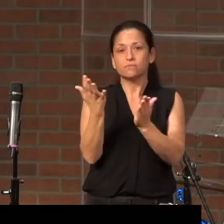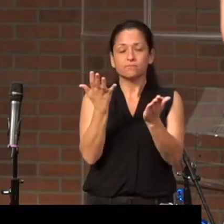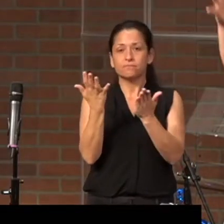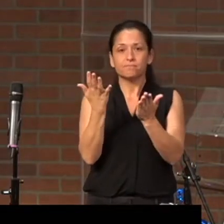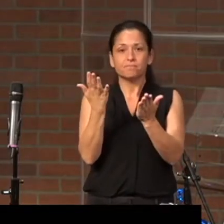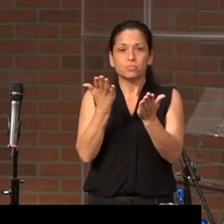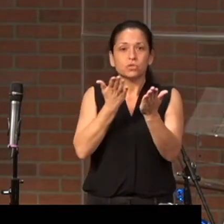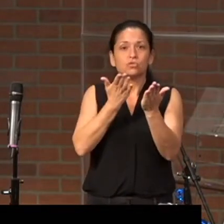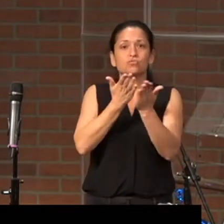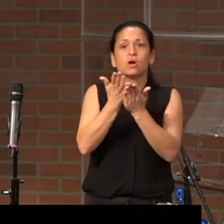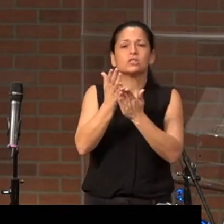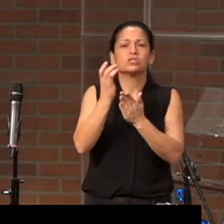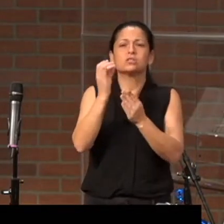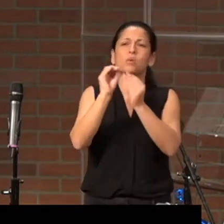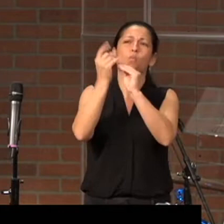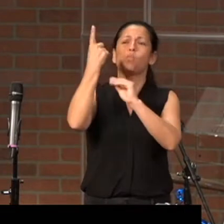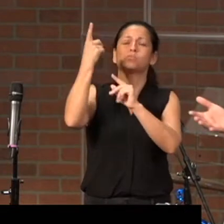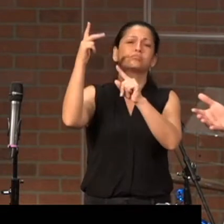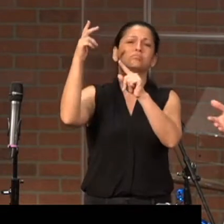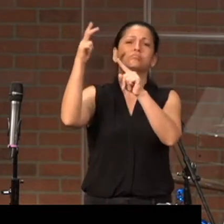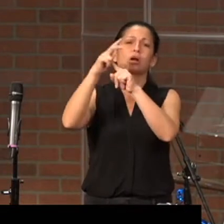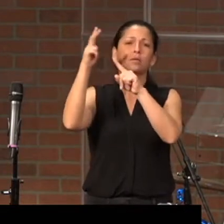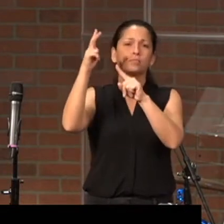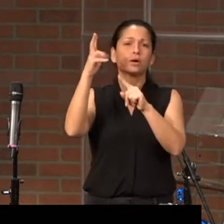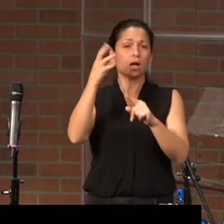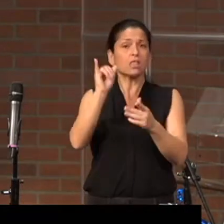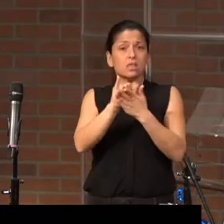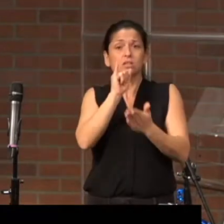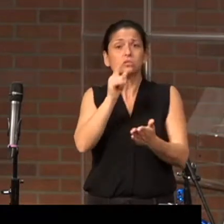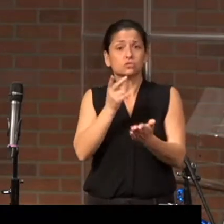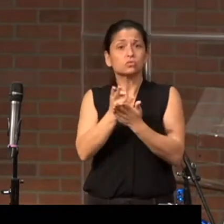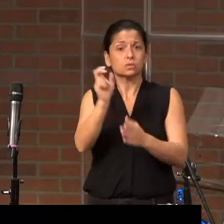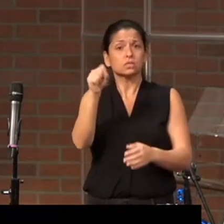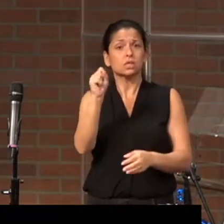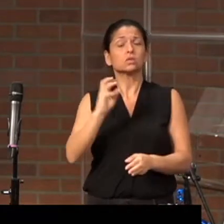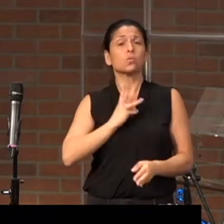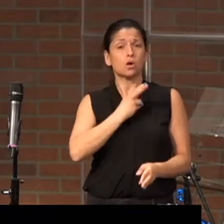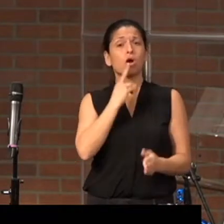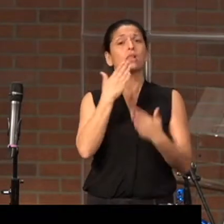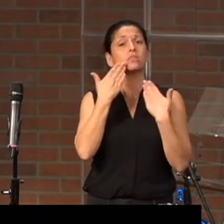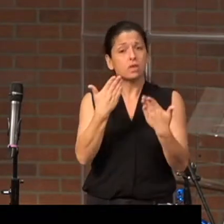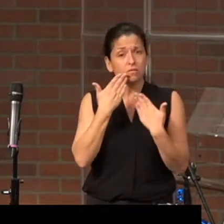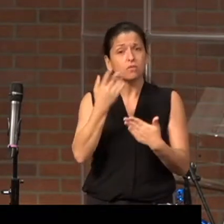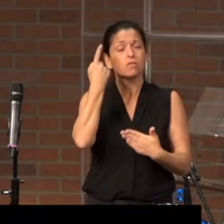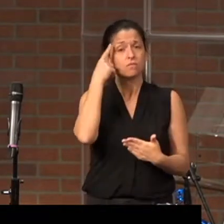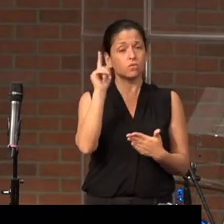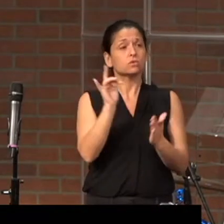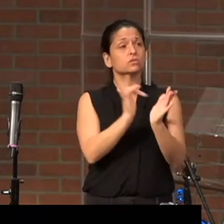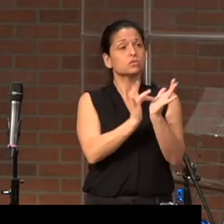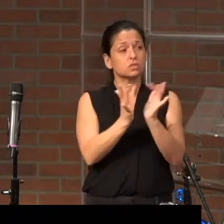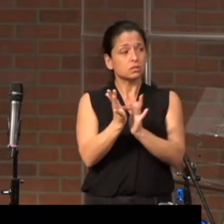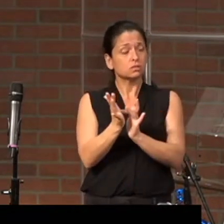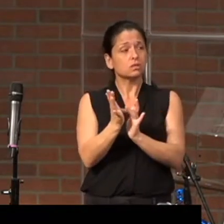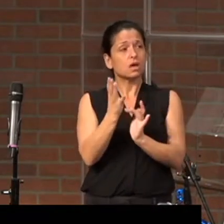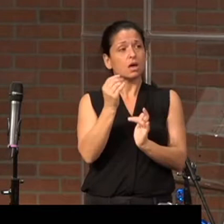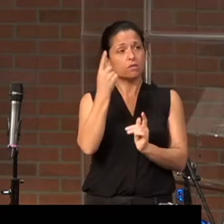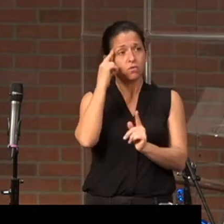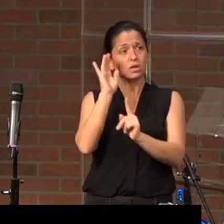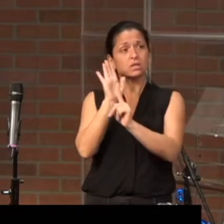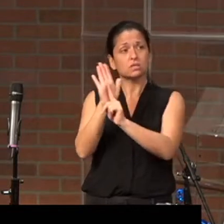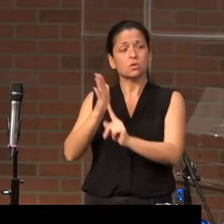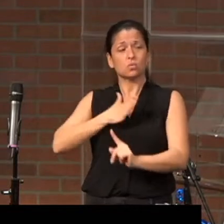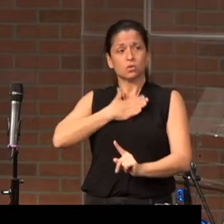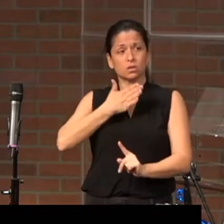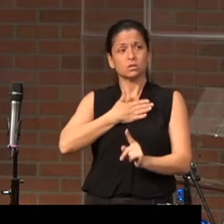the righteousness of all righteousness. And that's true. Like, we are thankful for Jesus and for his